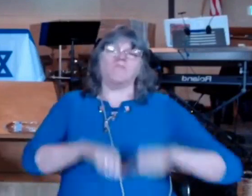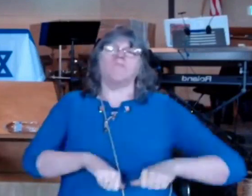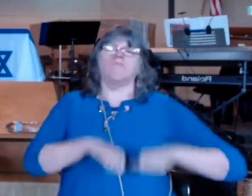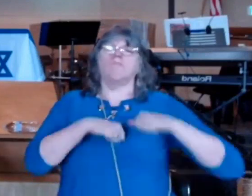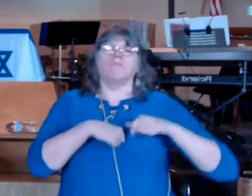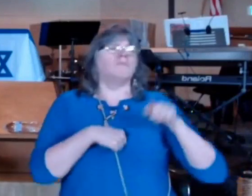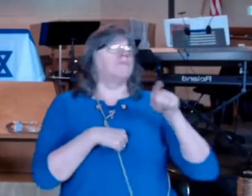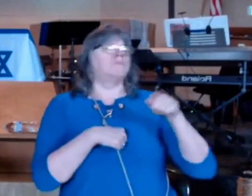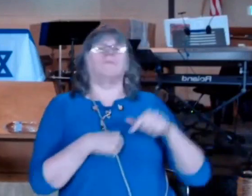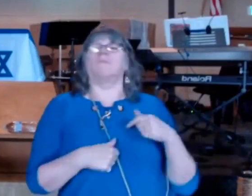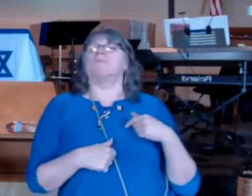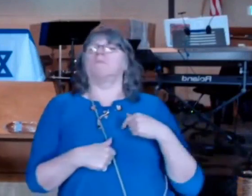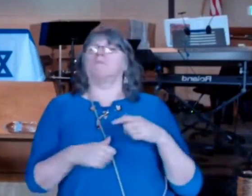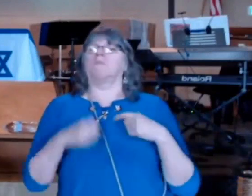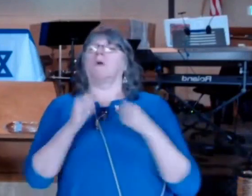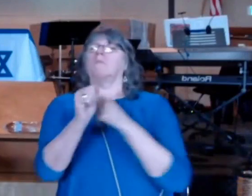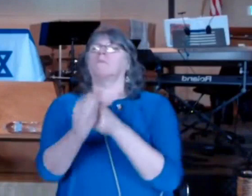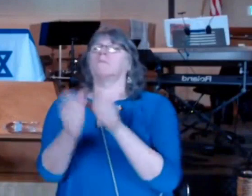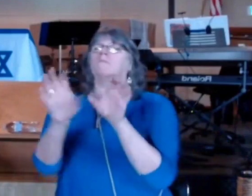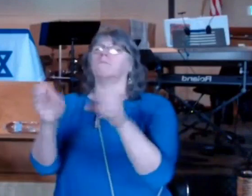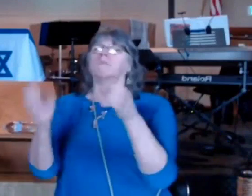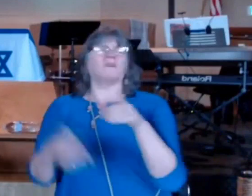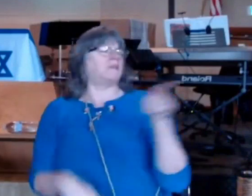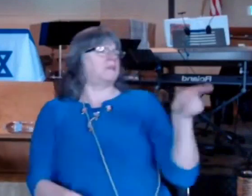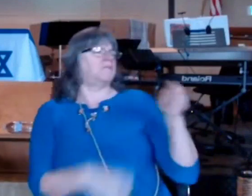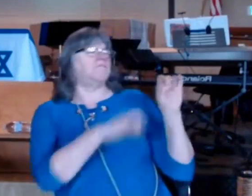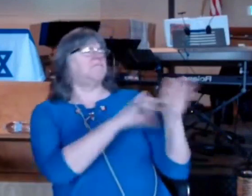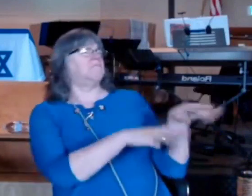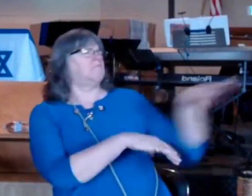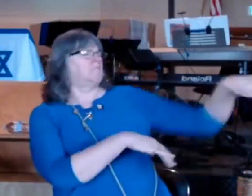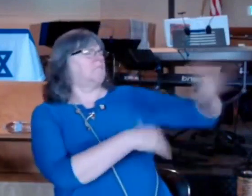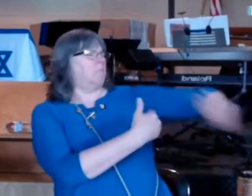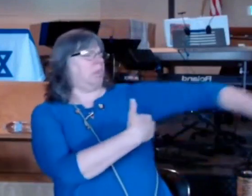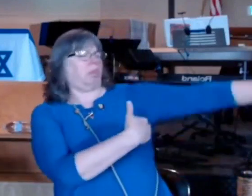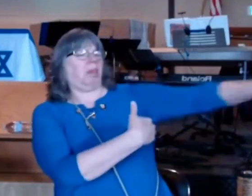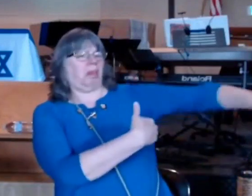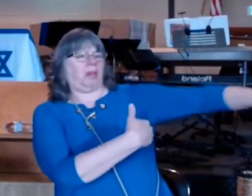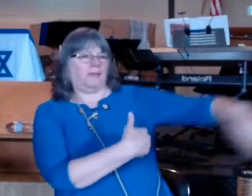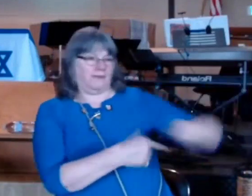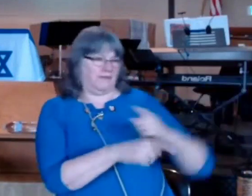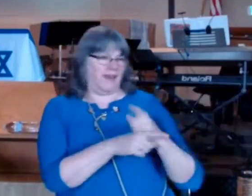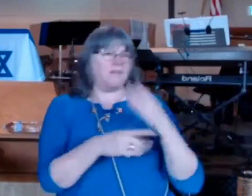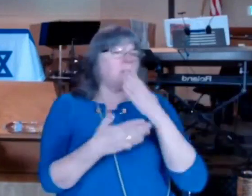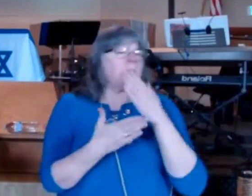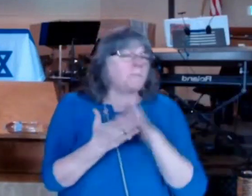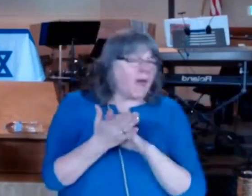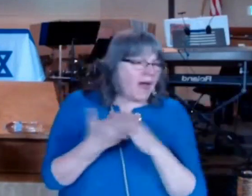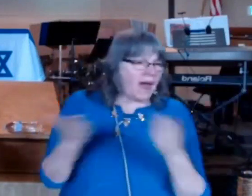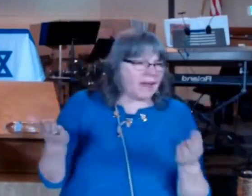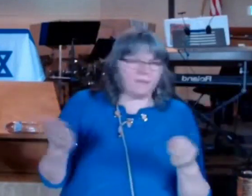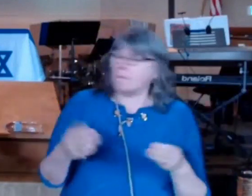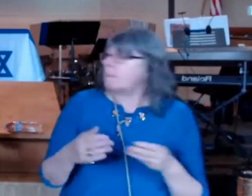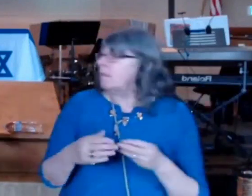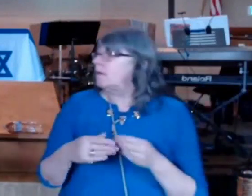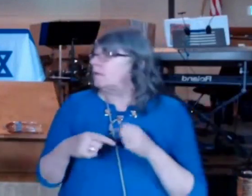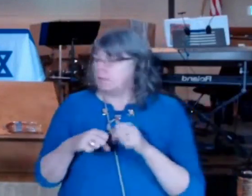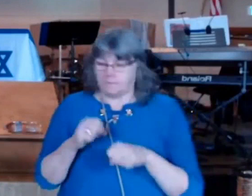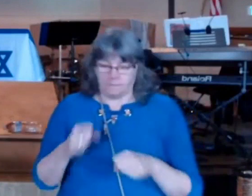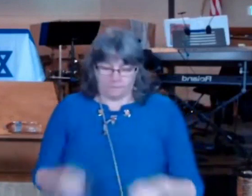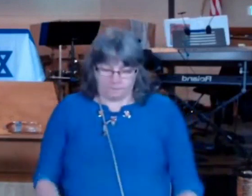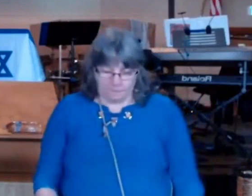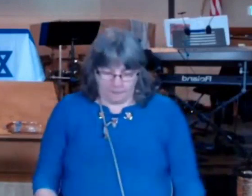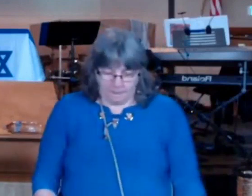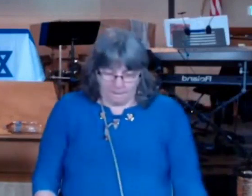do the vinegar so since that application of the Torah against the thing was very harsh you wanted to avoid